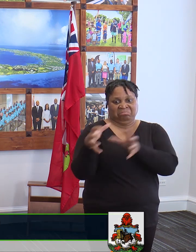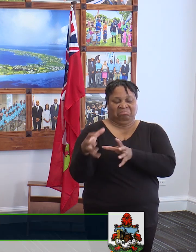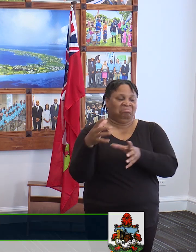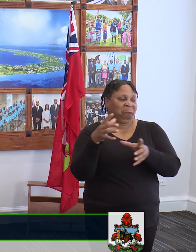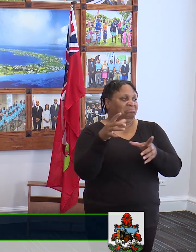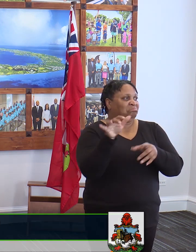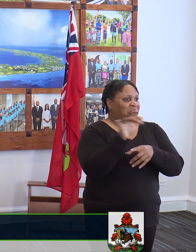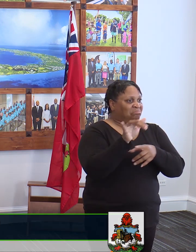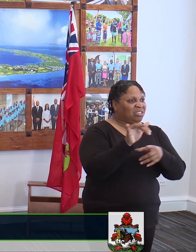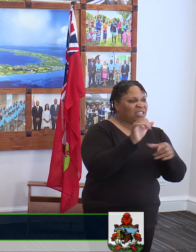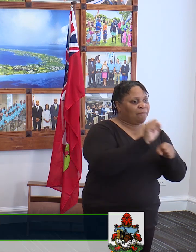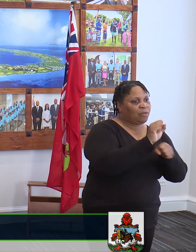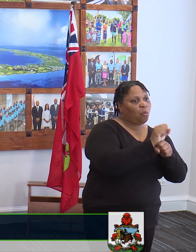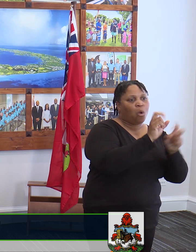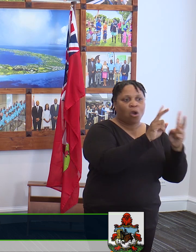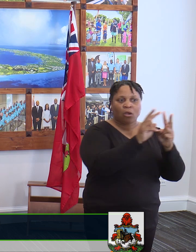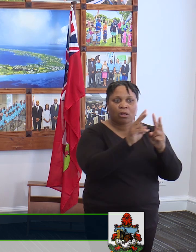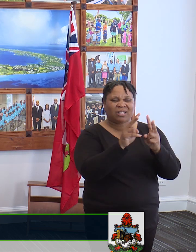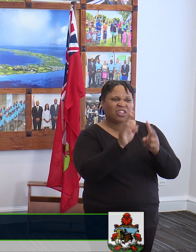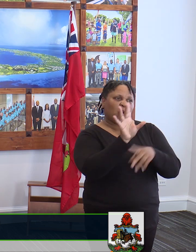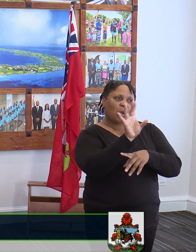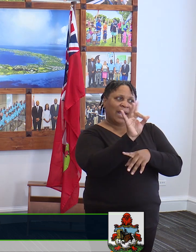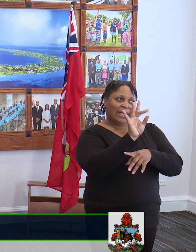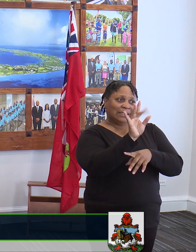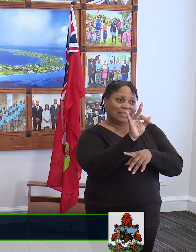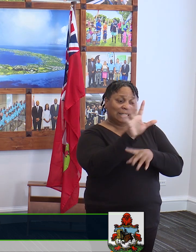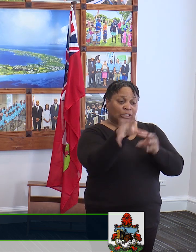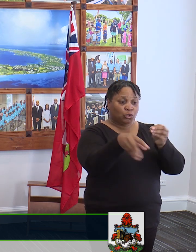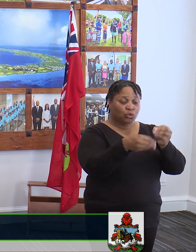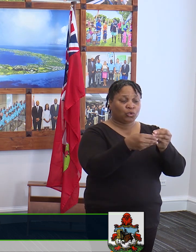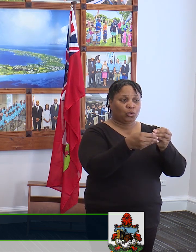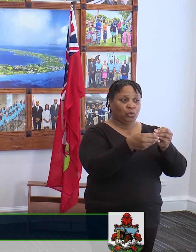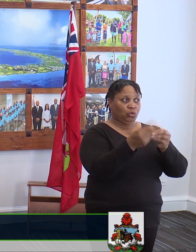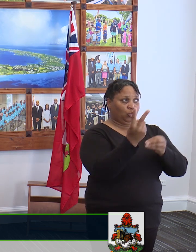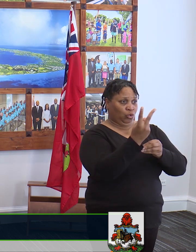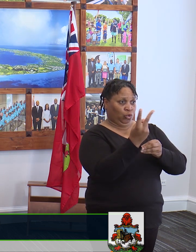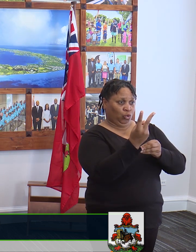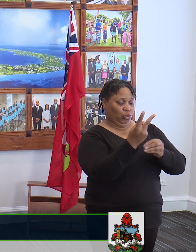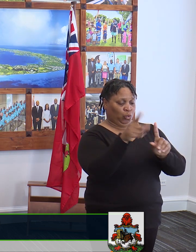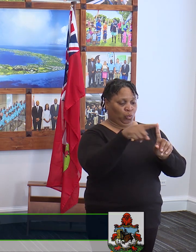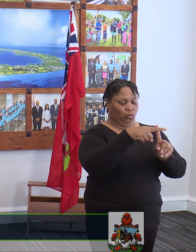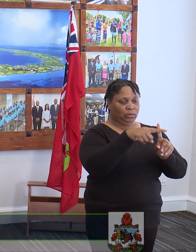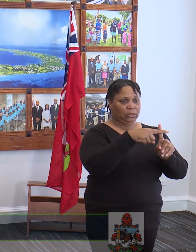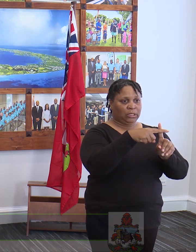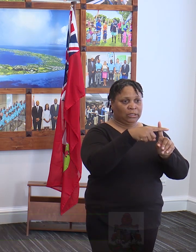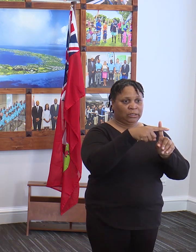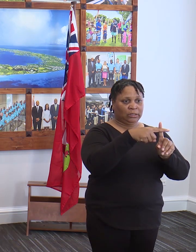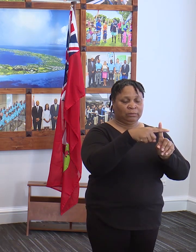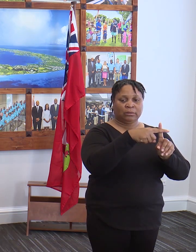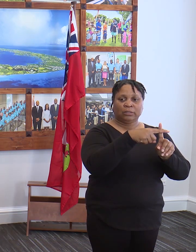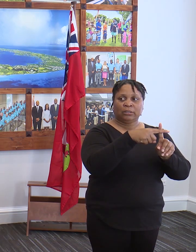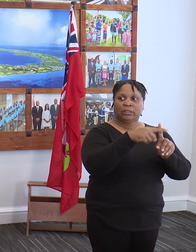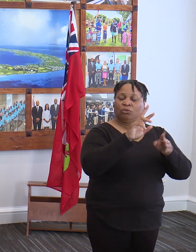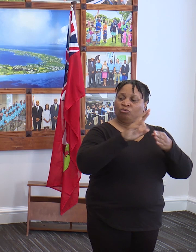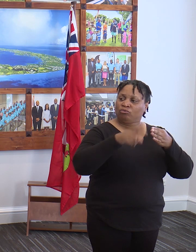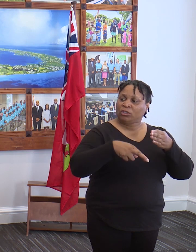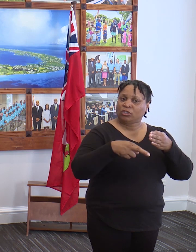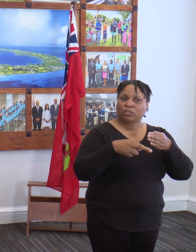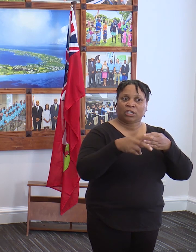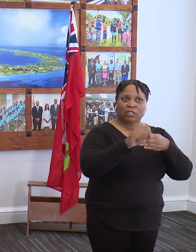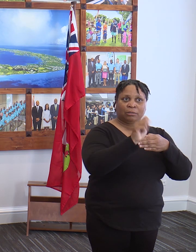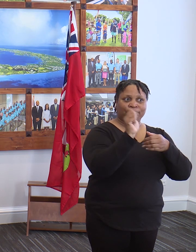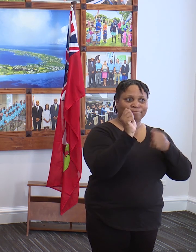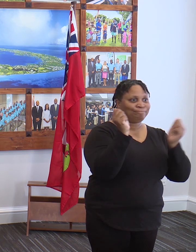etc. There were 18 persons in total for the two persons that tested positive. All of those persons have been